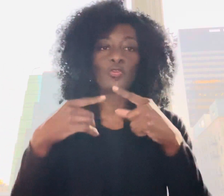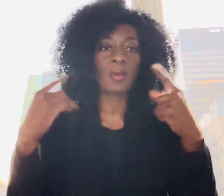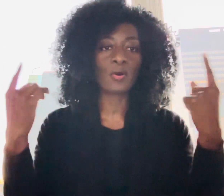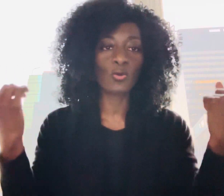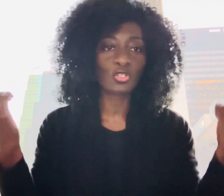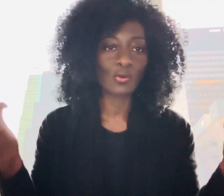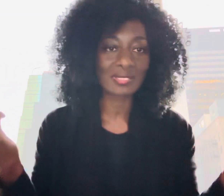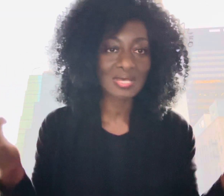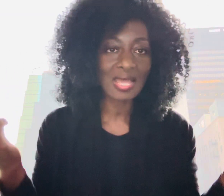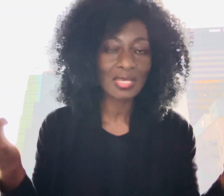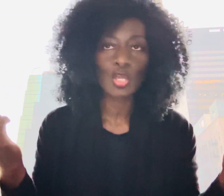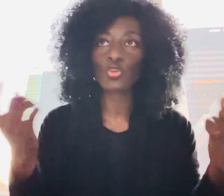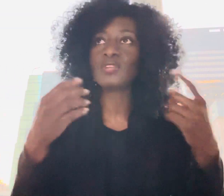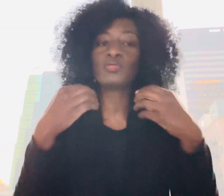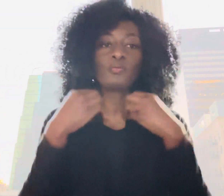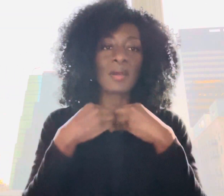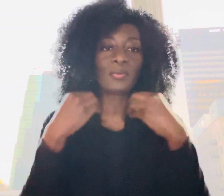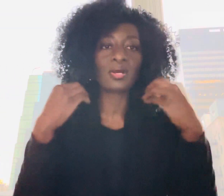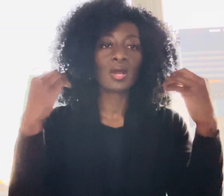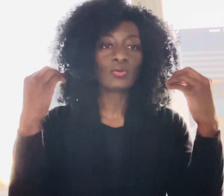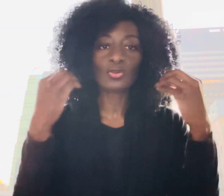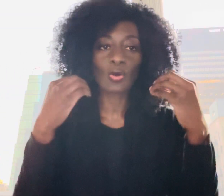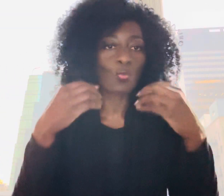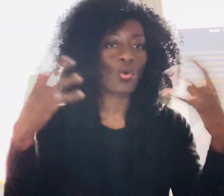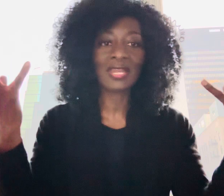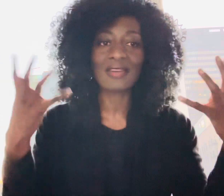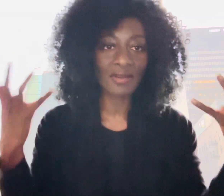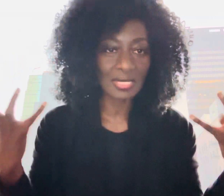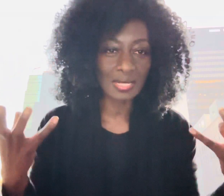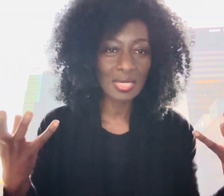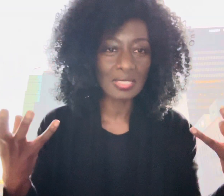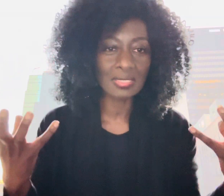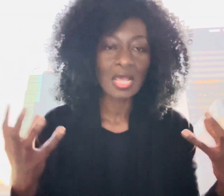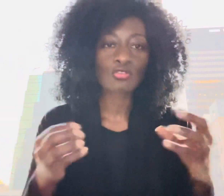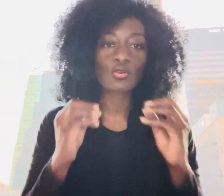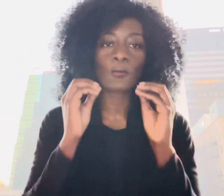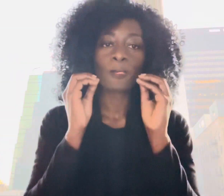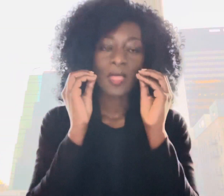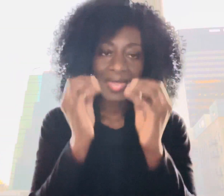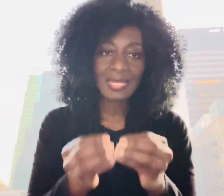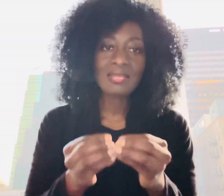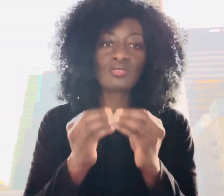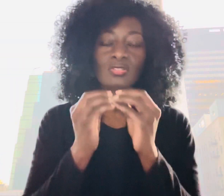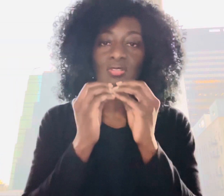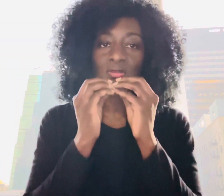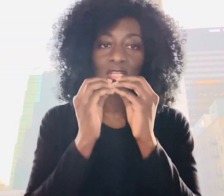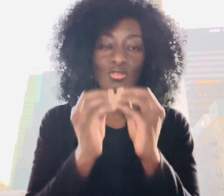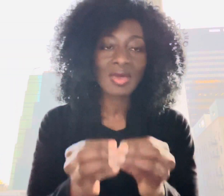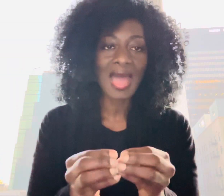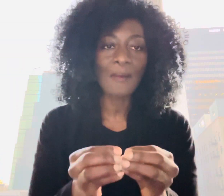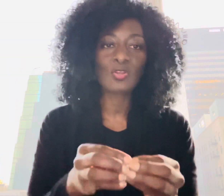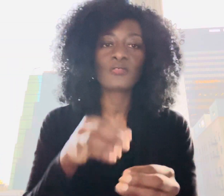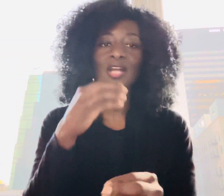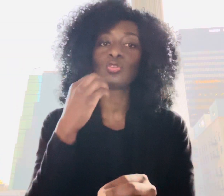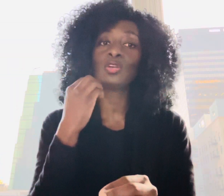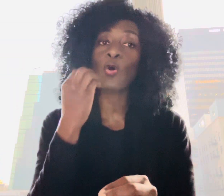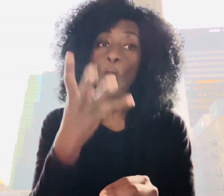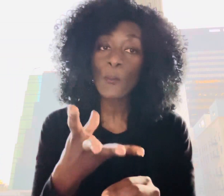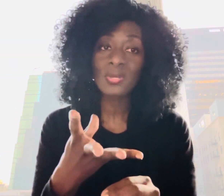remember what you were saying you don't even remember you know whatever it is so get in into the habit of actually opening